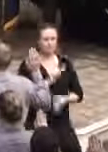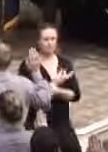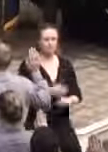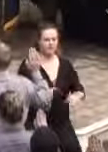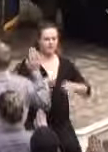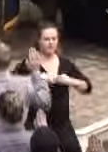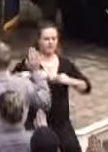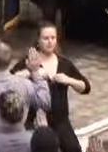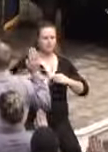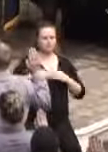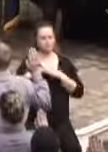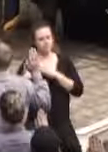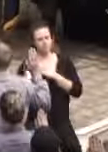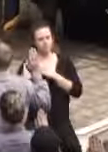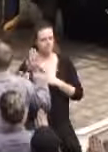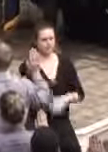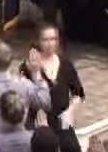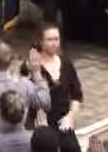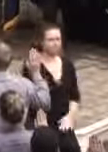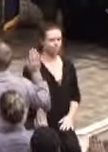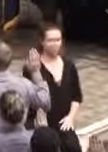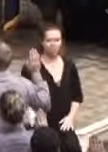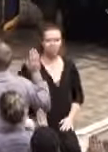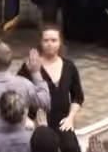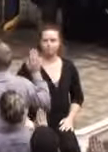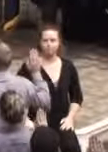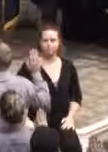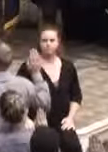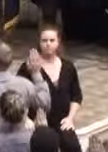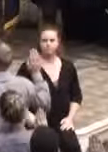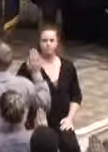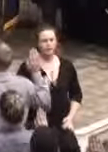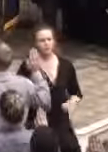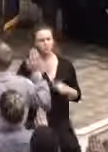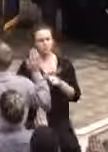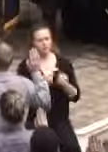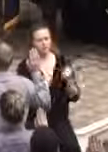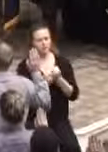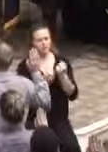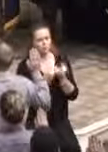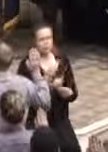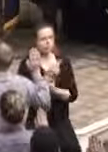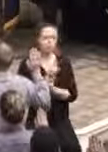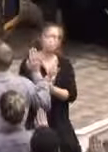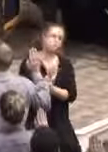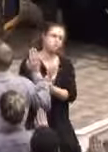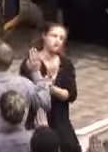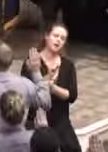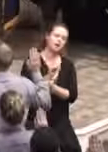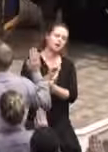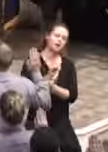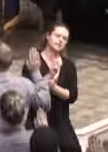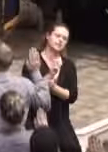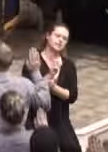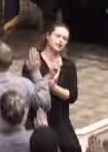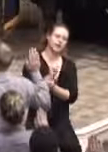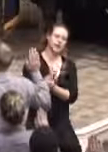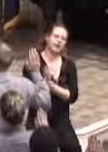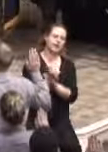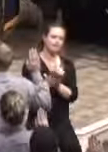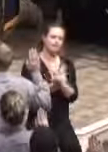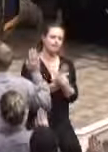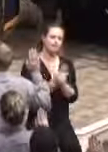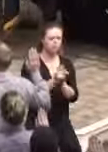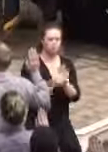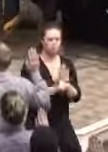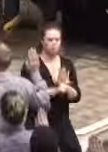accept this responsibility. I freely accept this responsibility. And swear to uphold the humanitarian and legal principles. And I swear to the whole